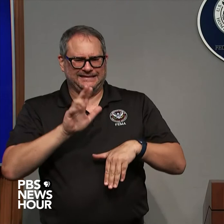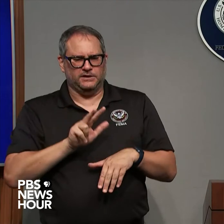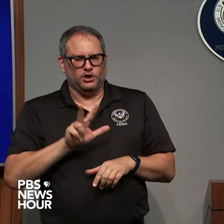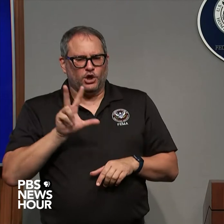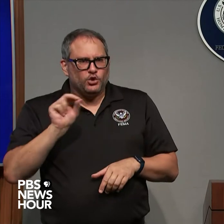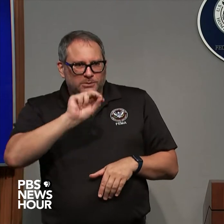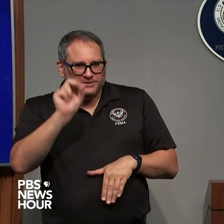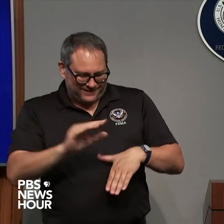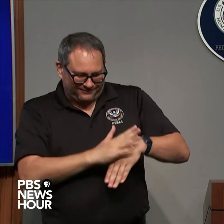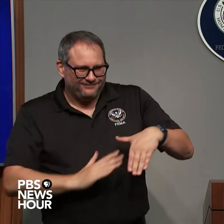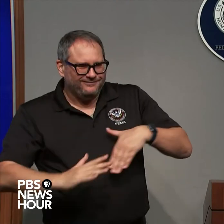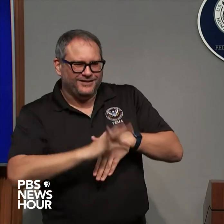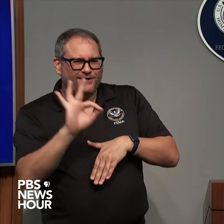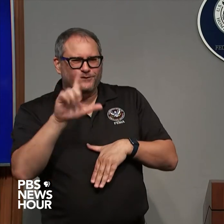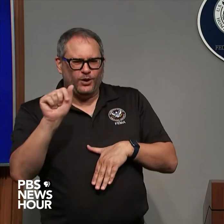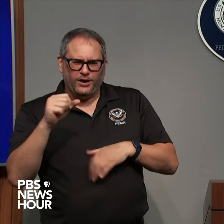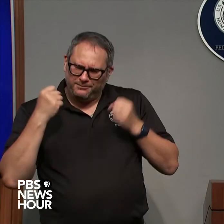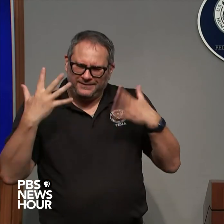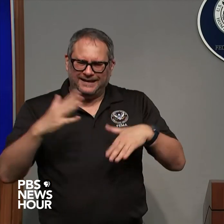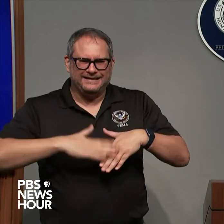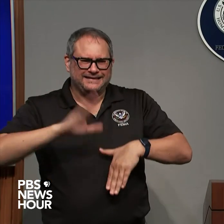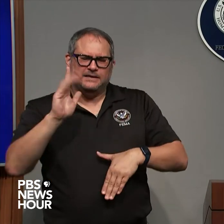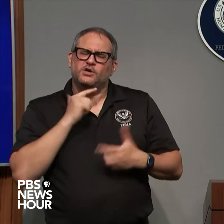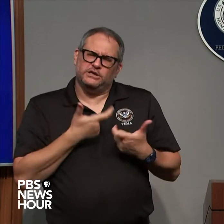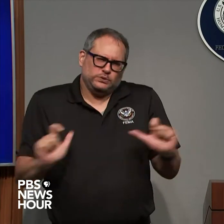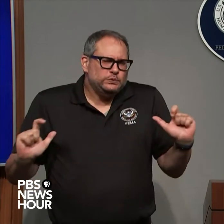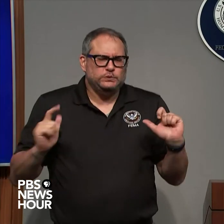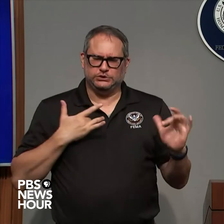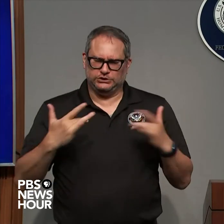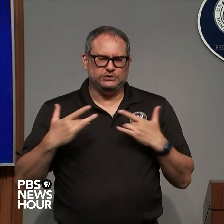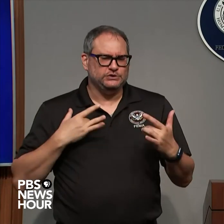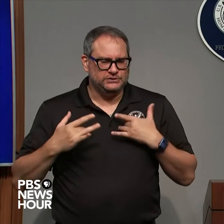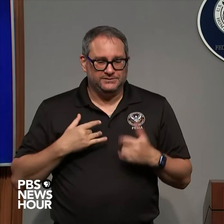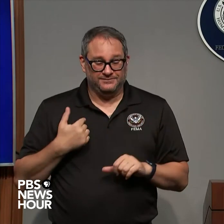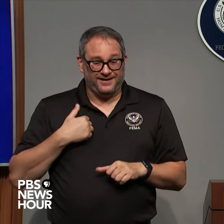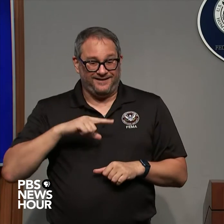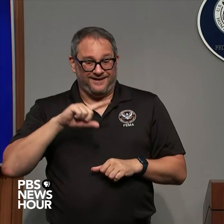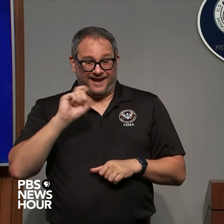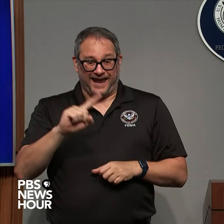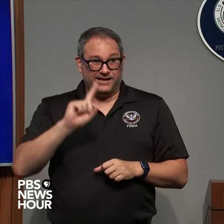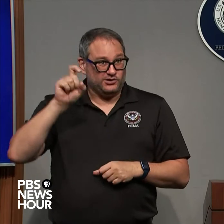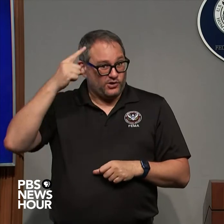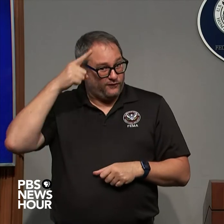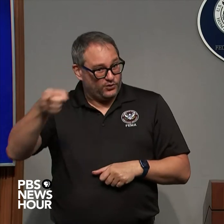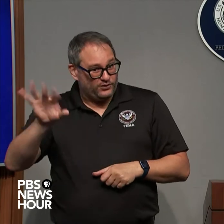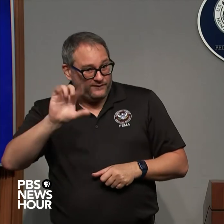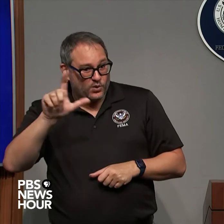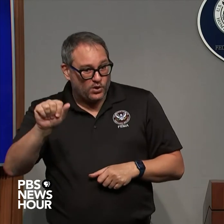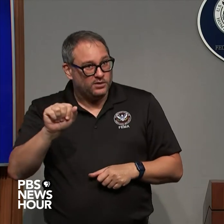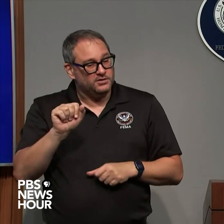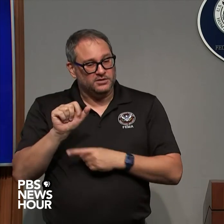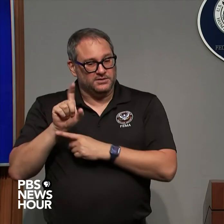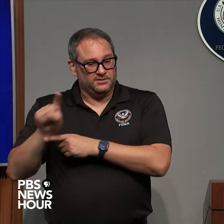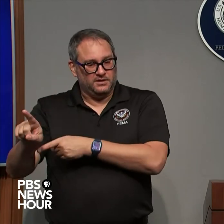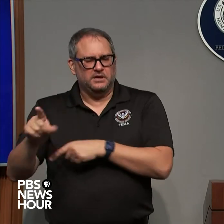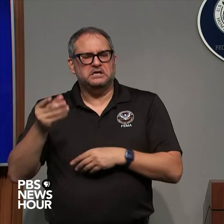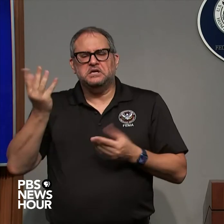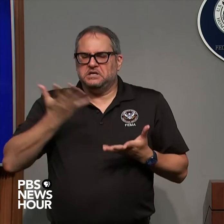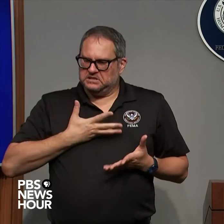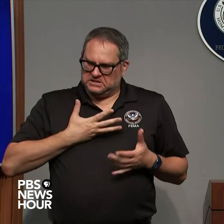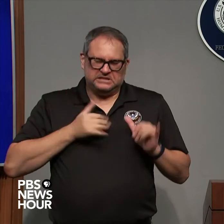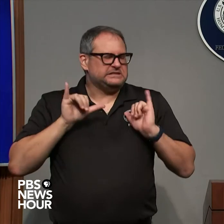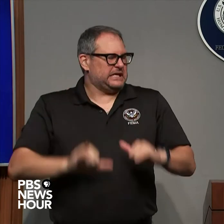significant concern when I talked to Governor DeSantis on Friday and asked him what his concerns were that was one of his concerns I think that's why we put in